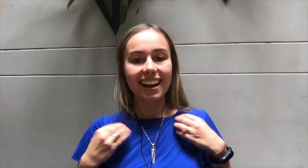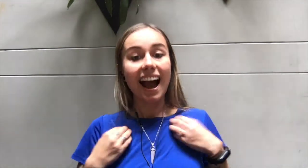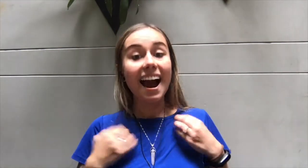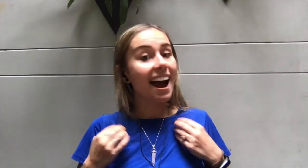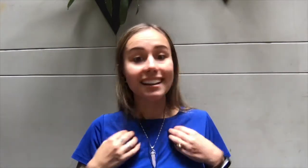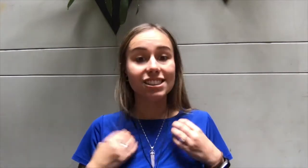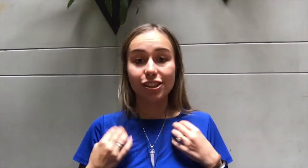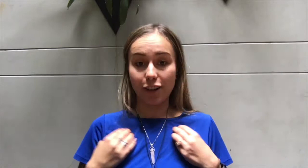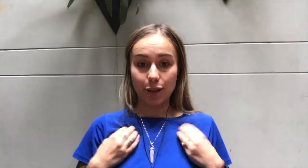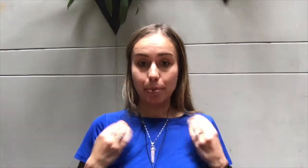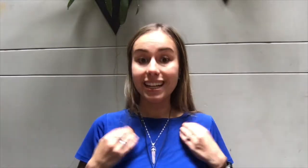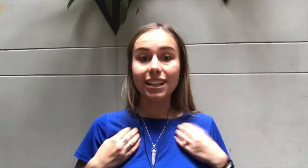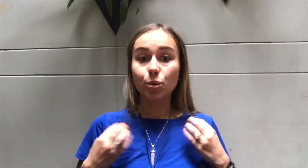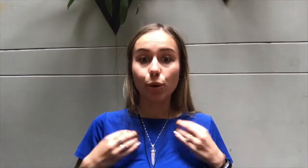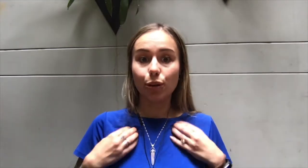I deserve all the money in the world.